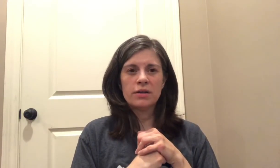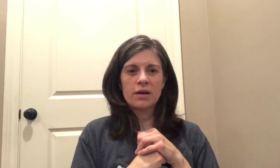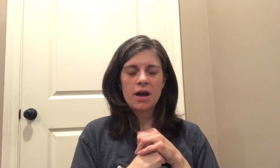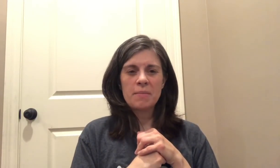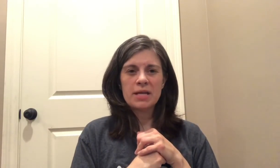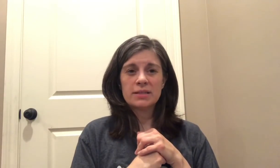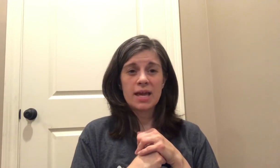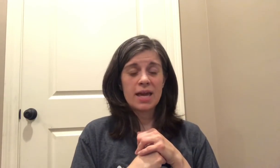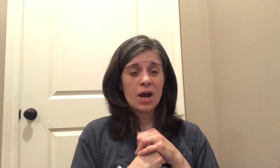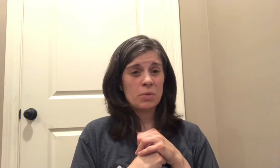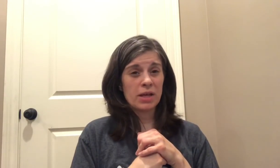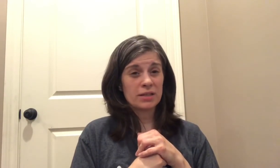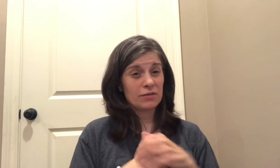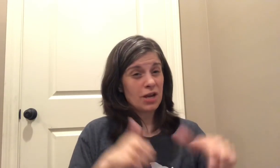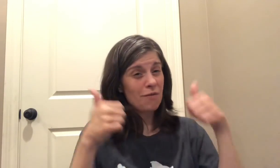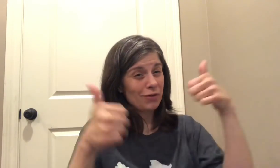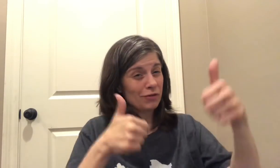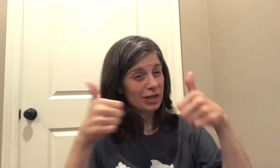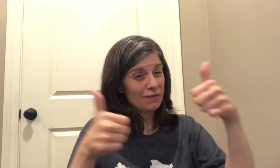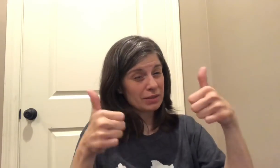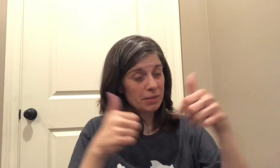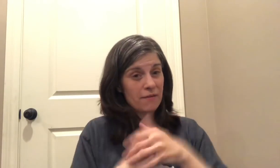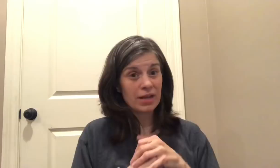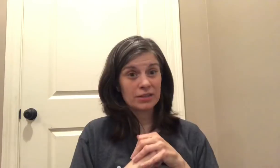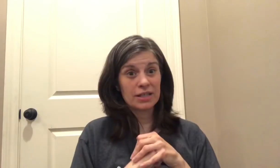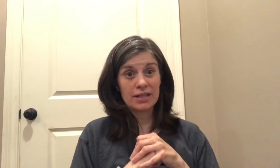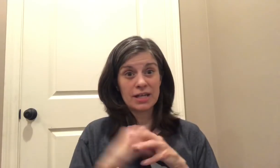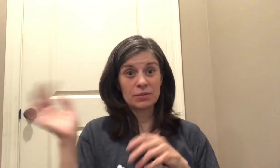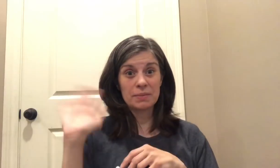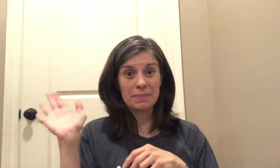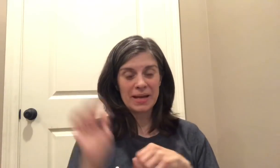the comments and I hope you like this video feel free to give it some love and I'll see you in the next one bye